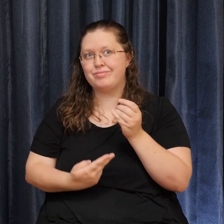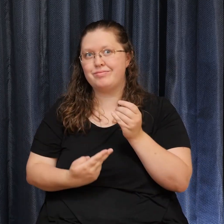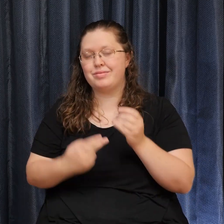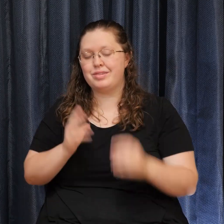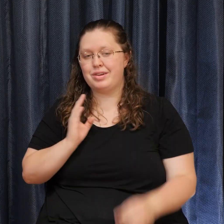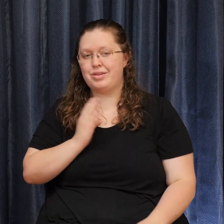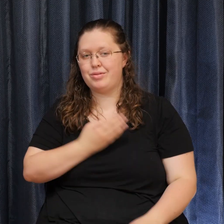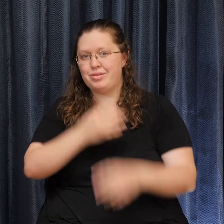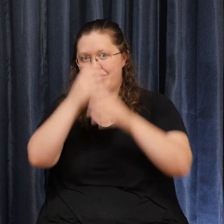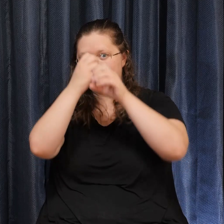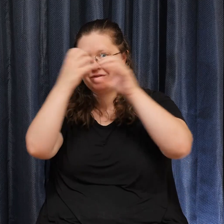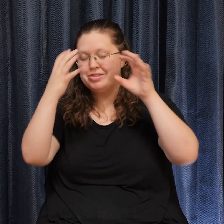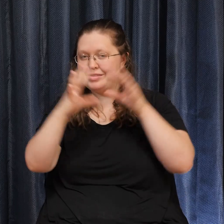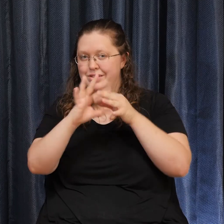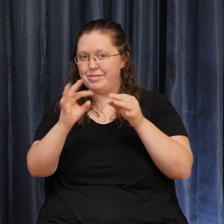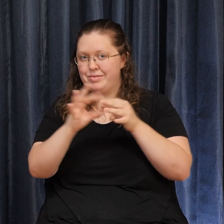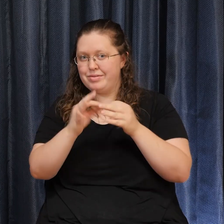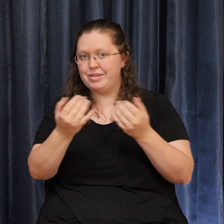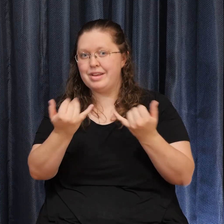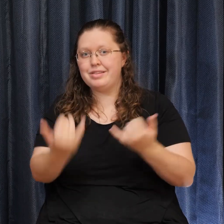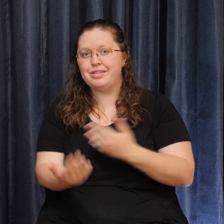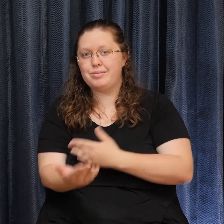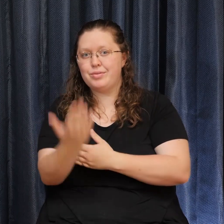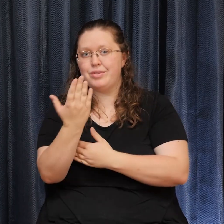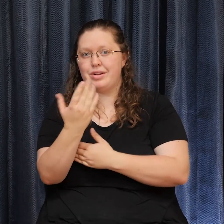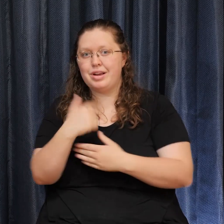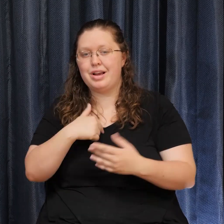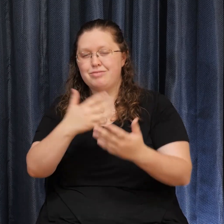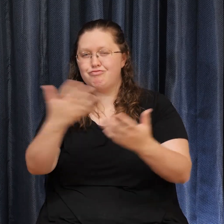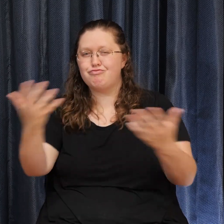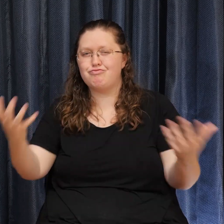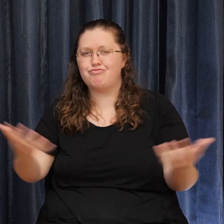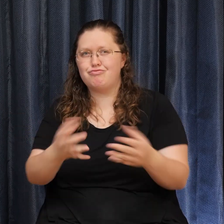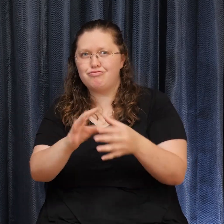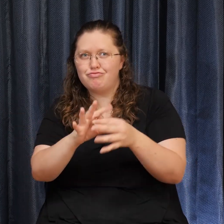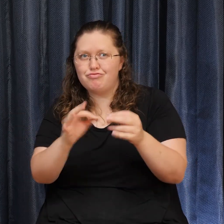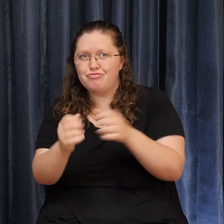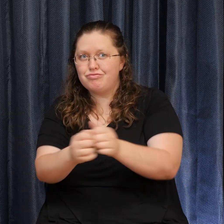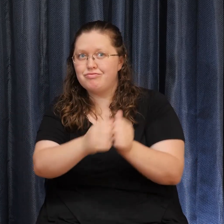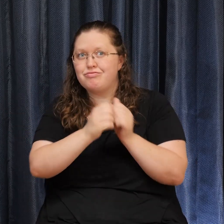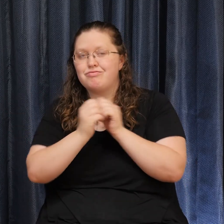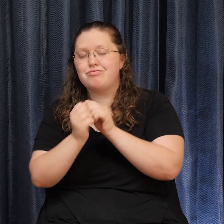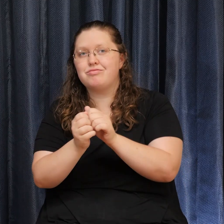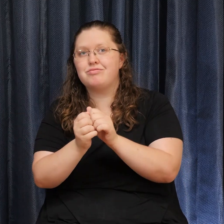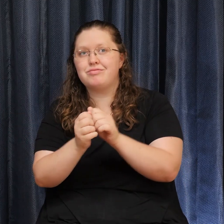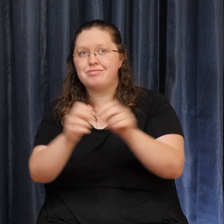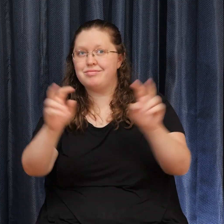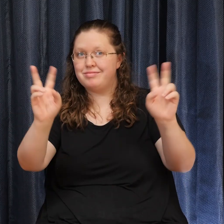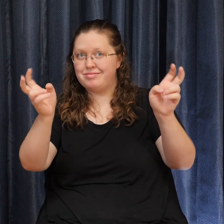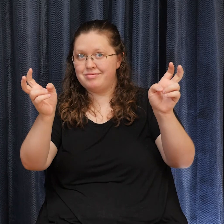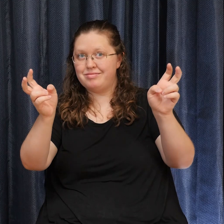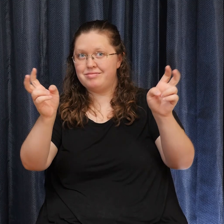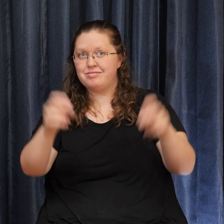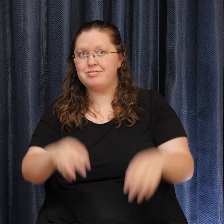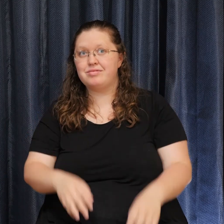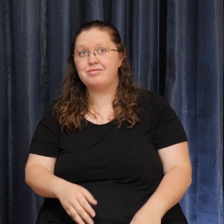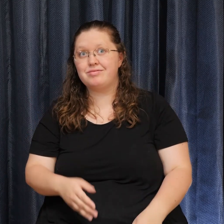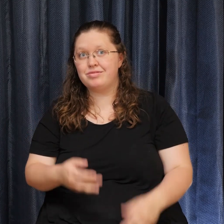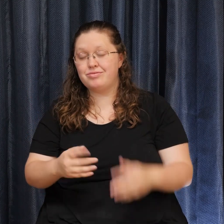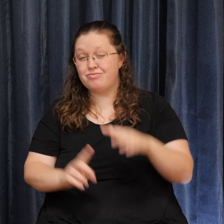encourage you to say it with gusto with me. That statement is there on your screen, if you will.